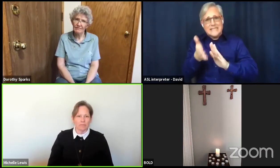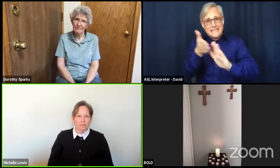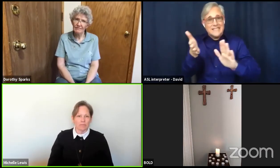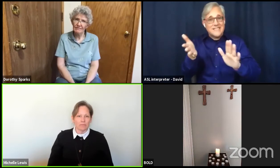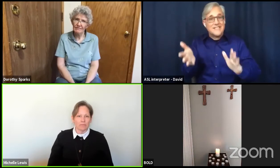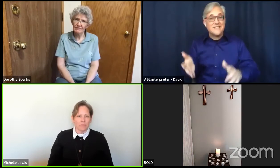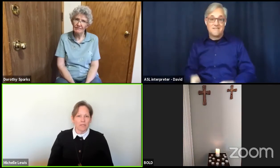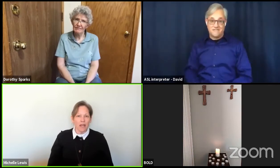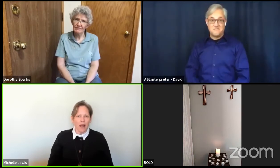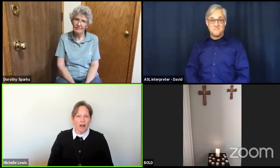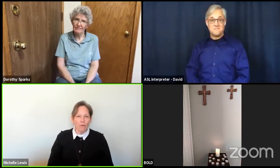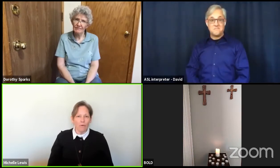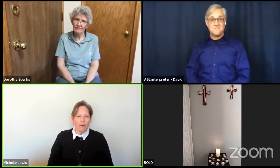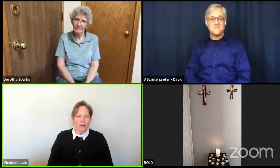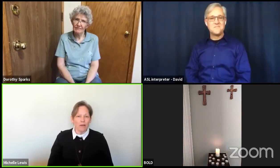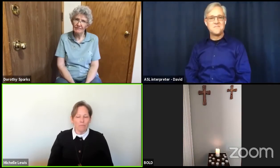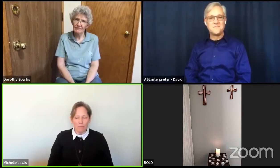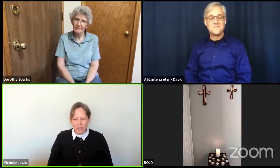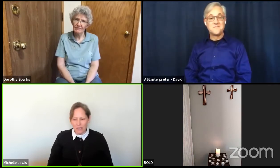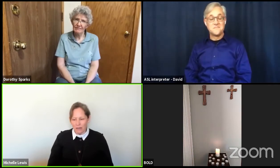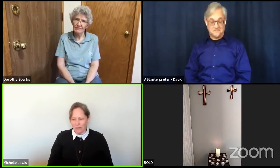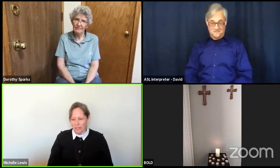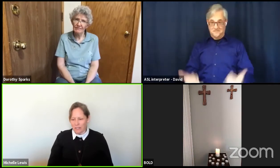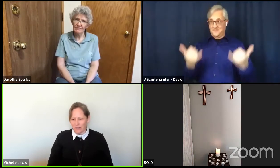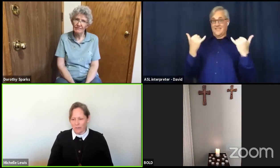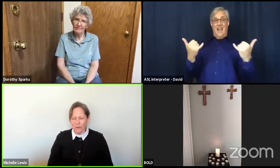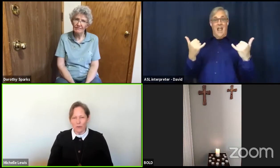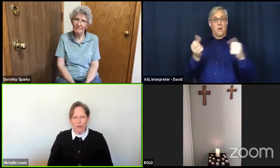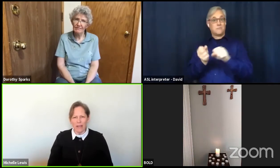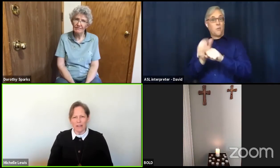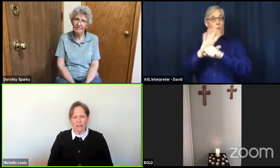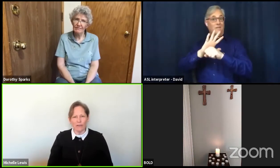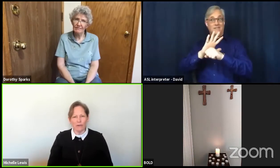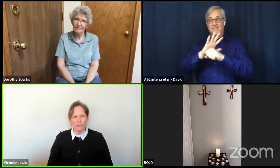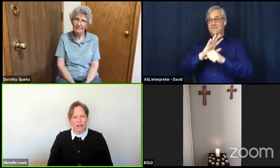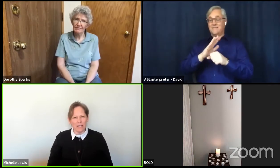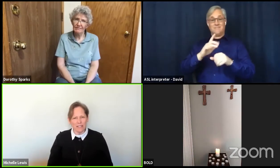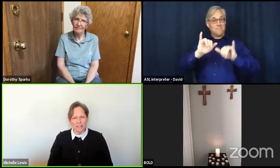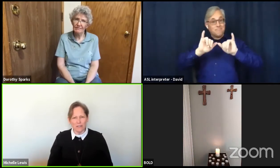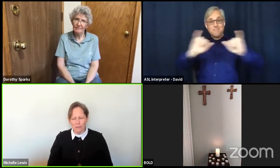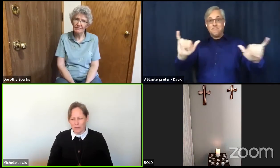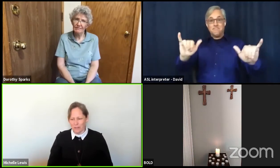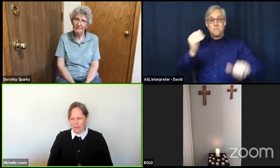Now, many of us don't quite know what to do with ourselves.